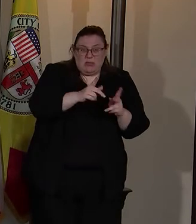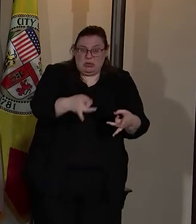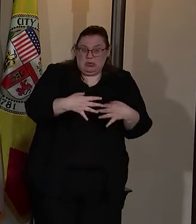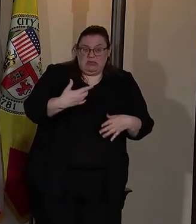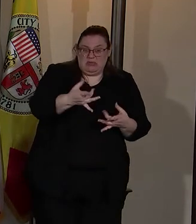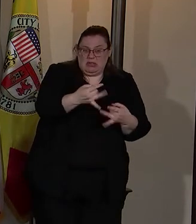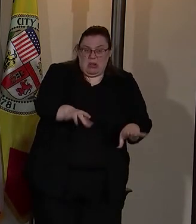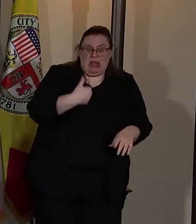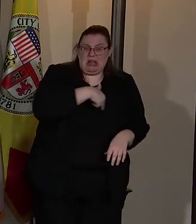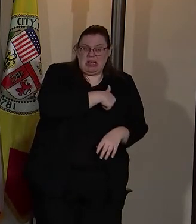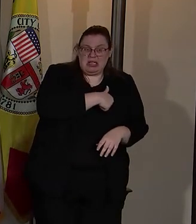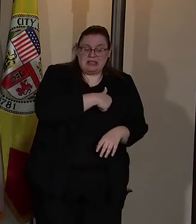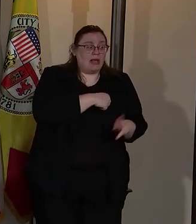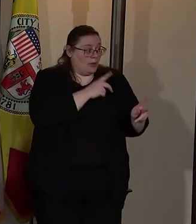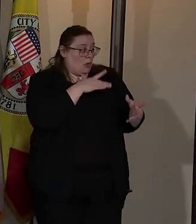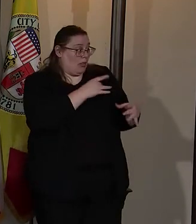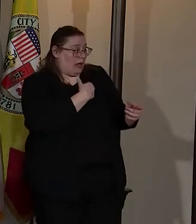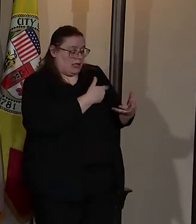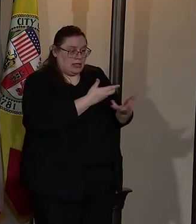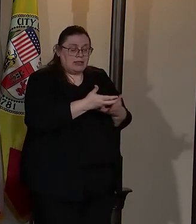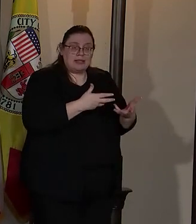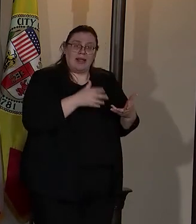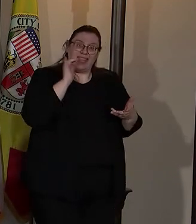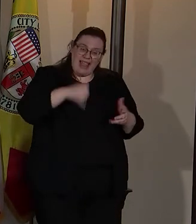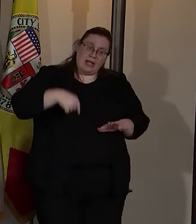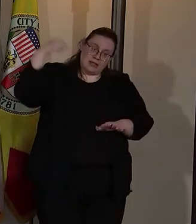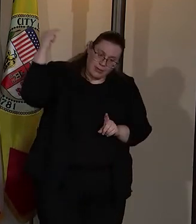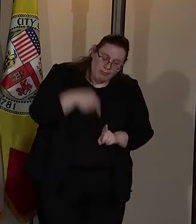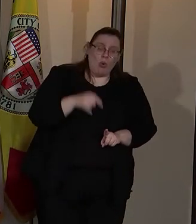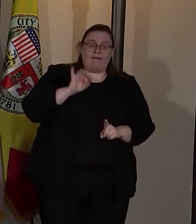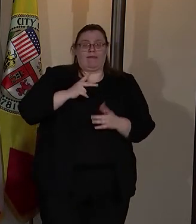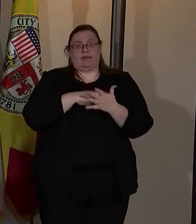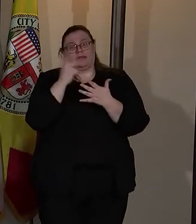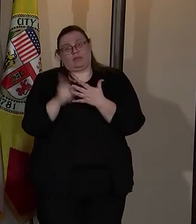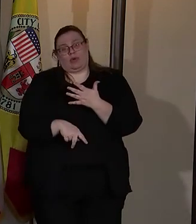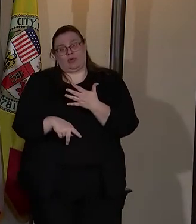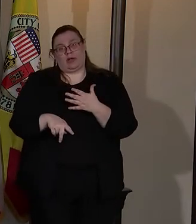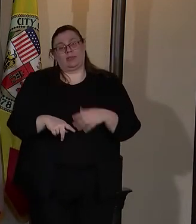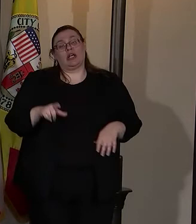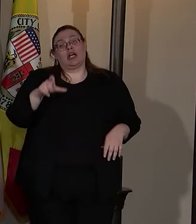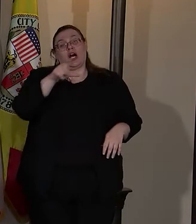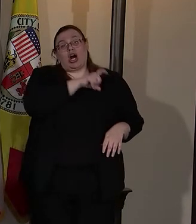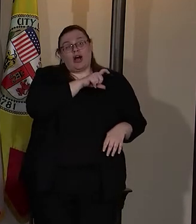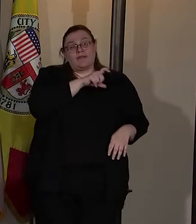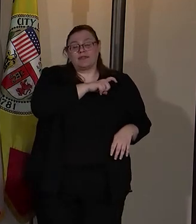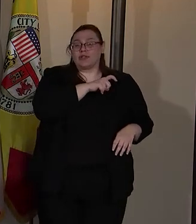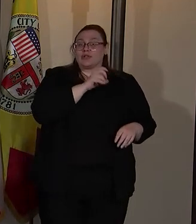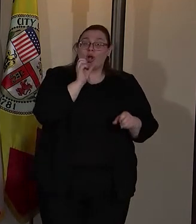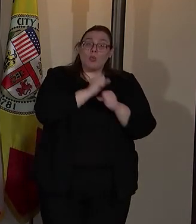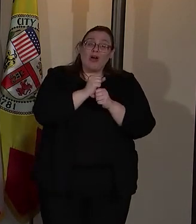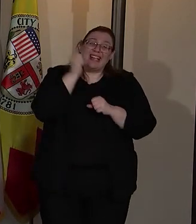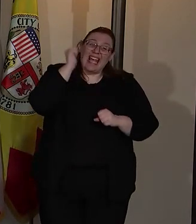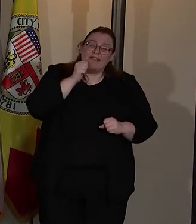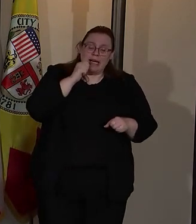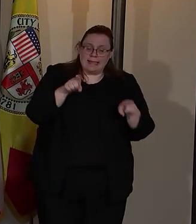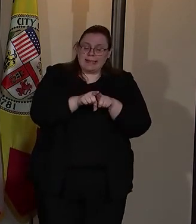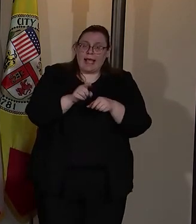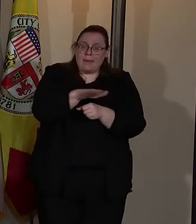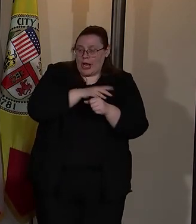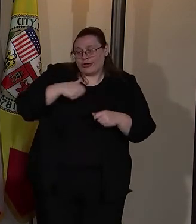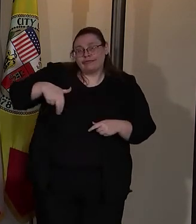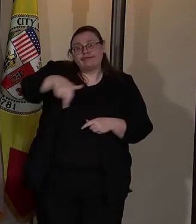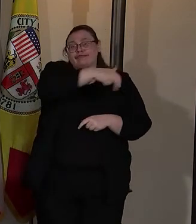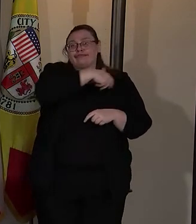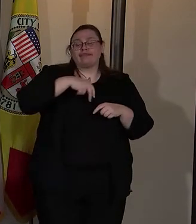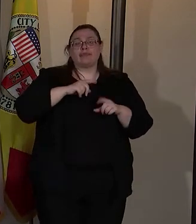and those that do, that's the bread and butter of what this program's about. The officers are walking footbeats daily. They're attending the Resident